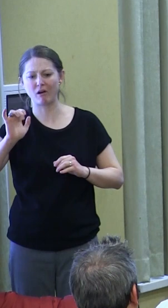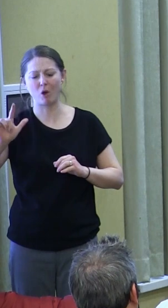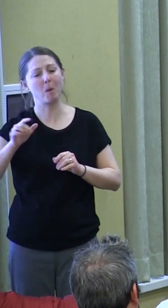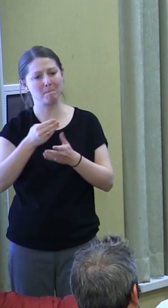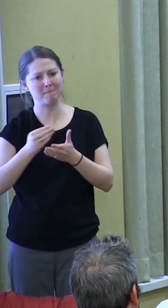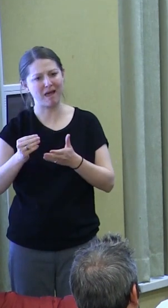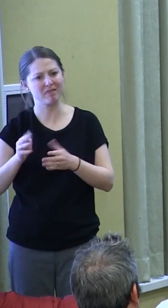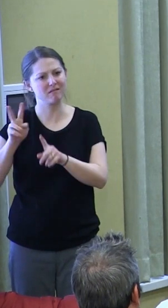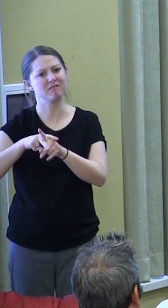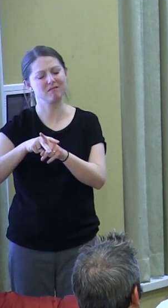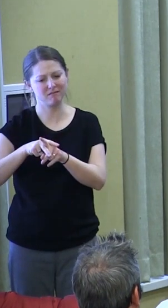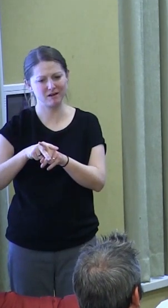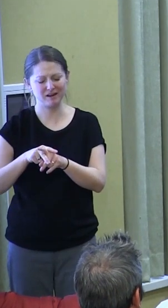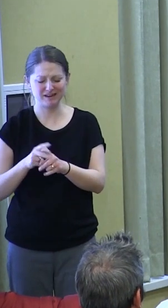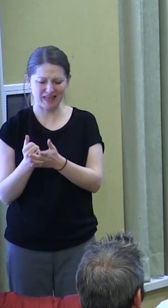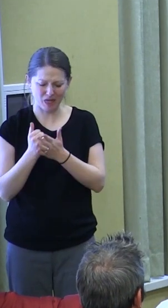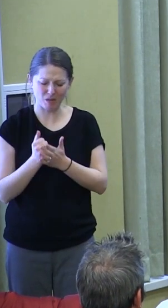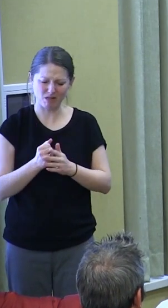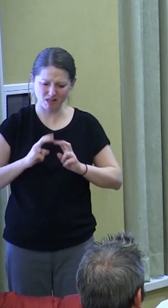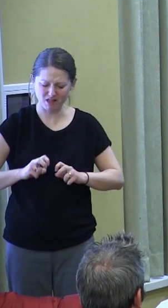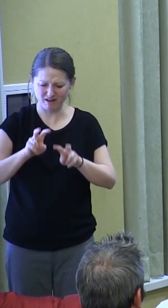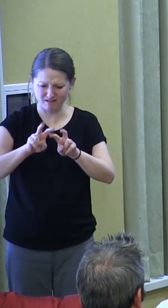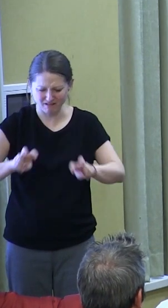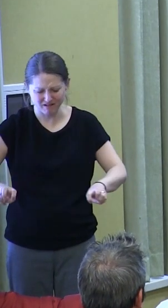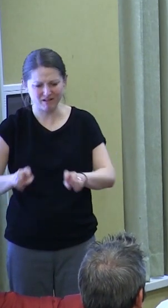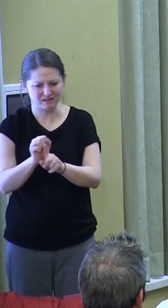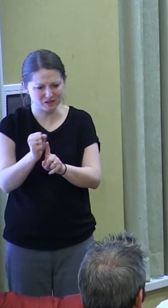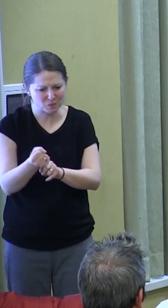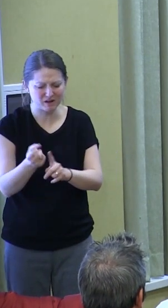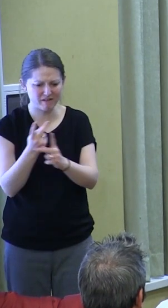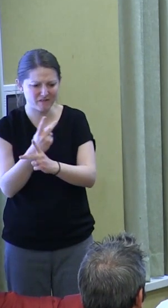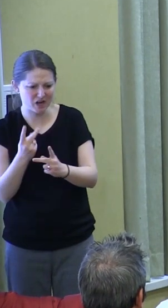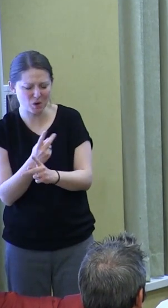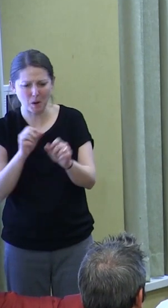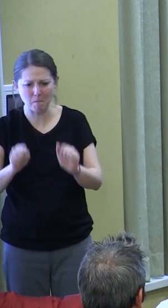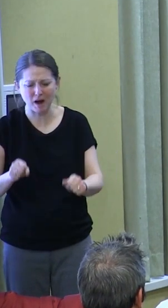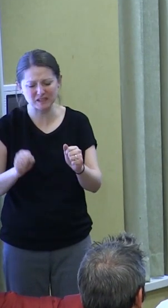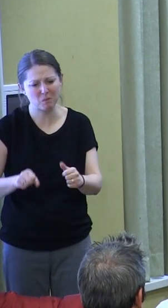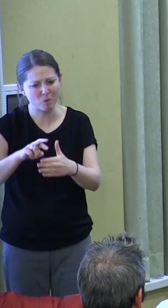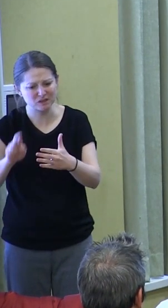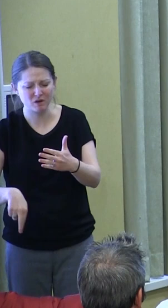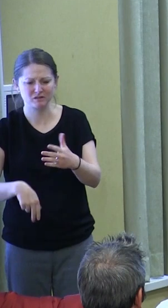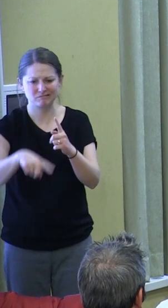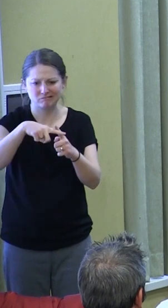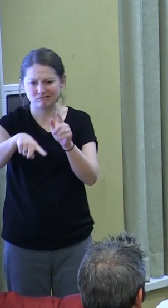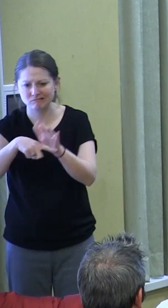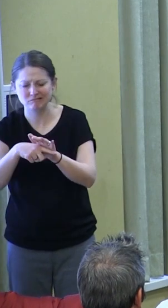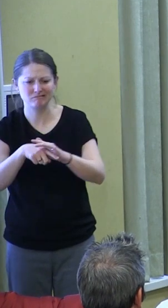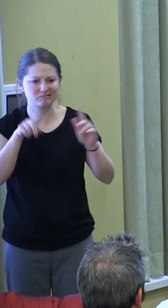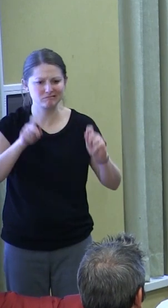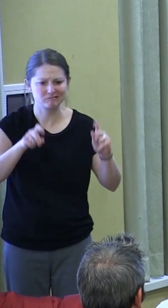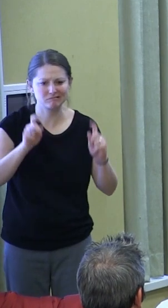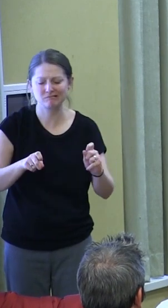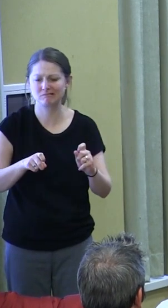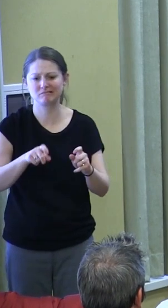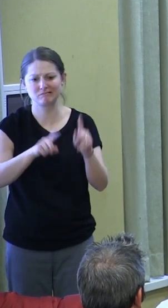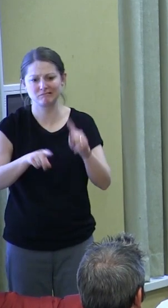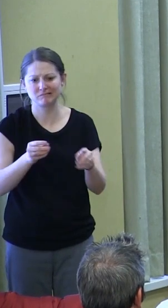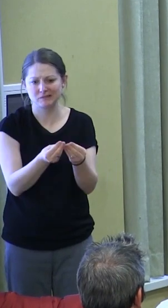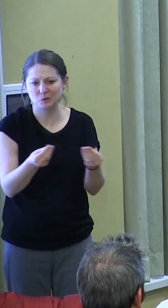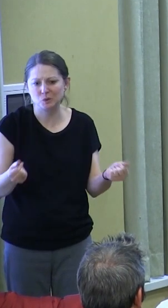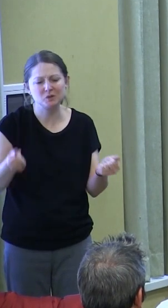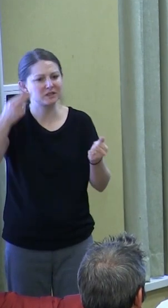explore those situations, understand what's going on, consider possible courses of action, and to test out various solutions or